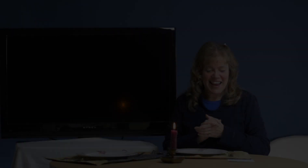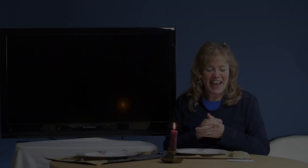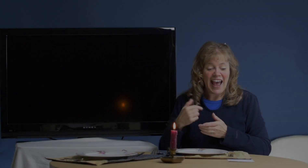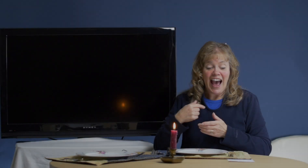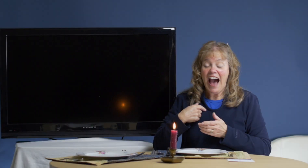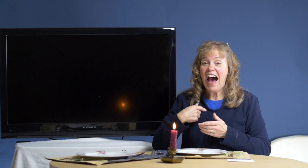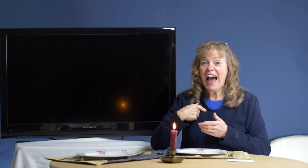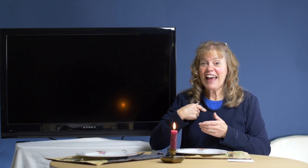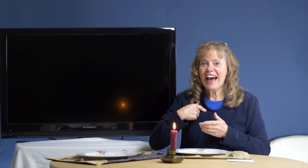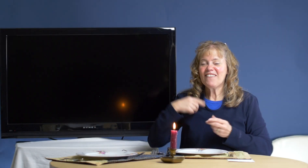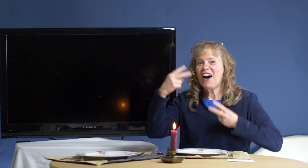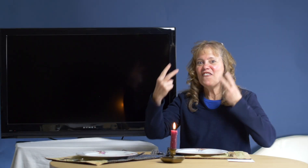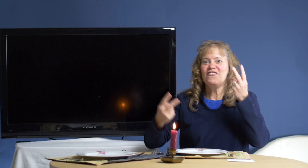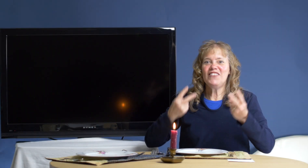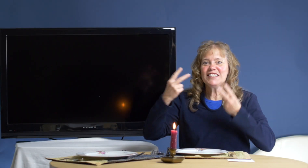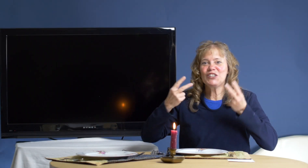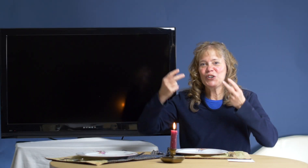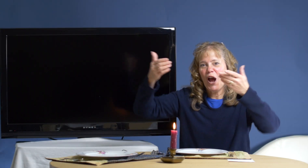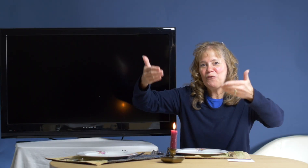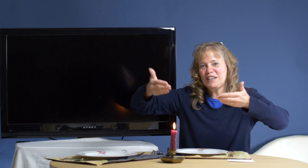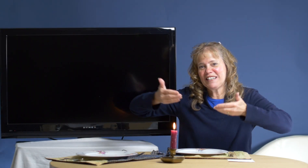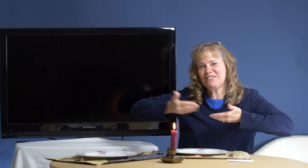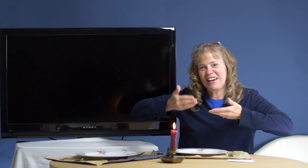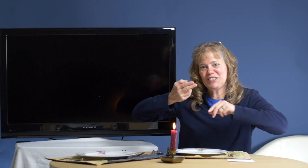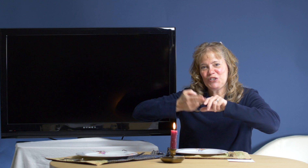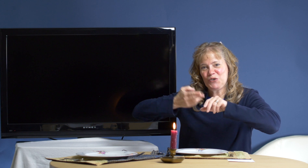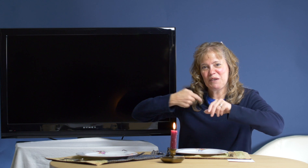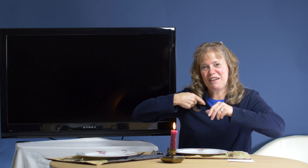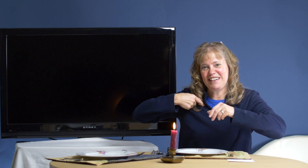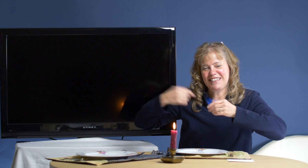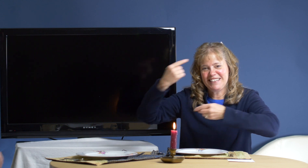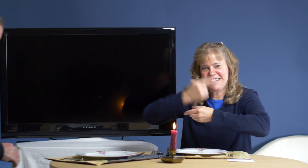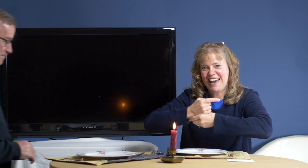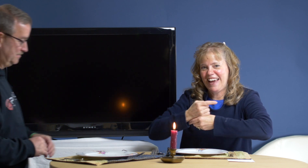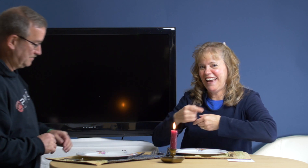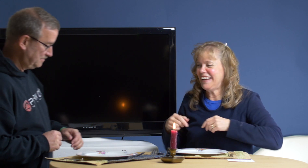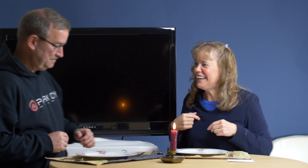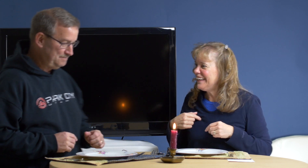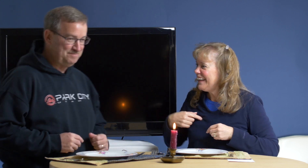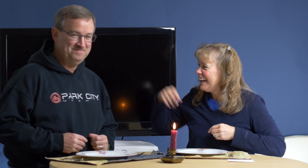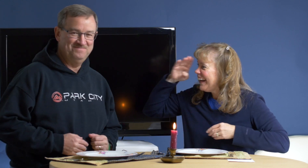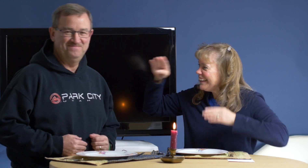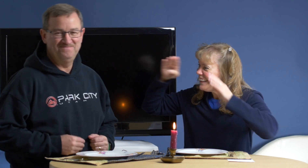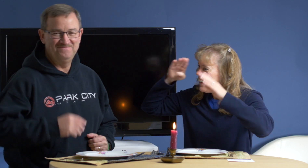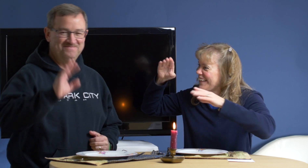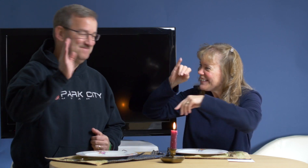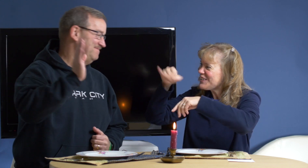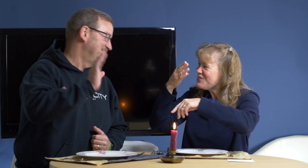I have a visitor I want to invite to join me today. Hello, Jim